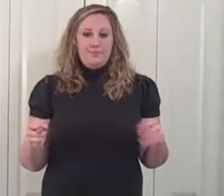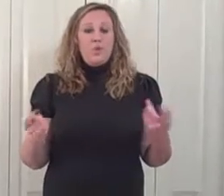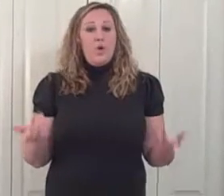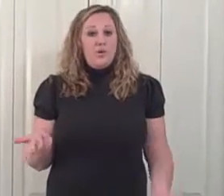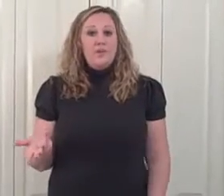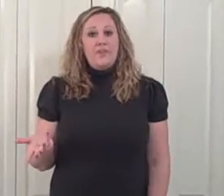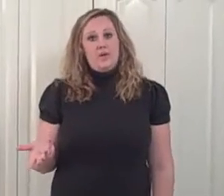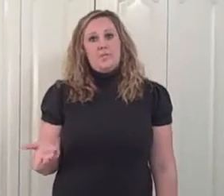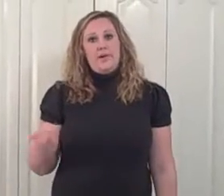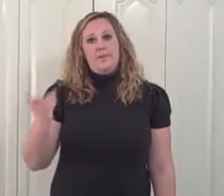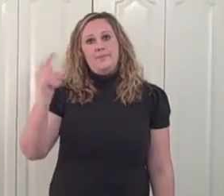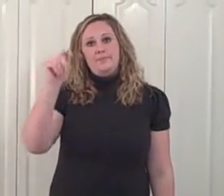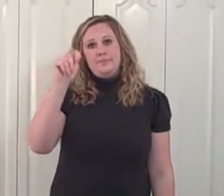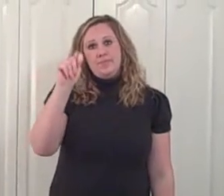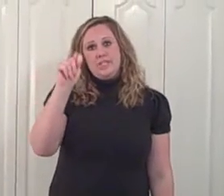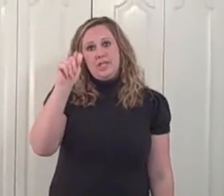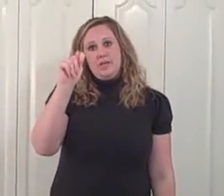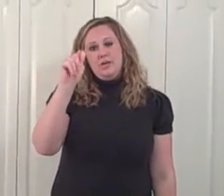Or you can fingerspell it. Toy.